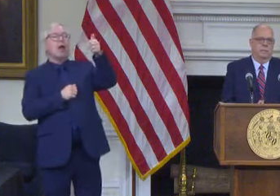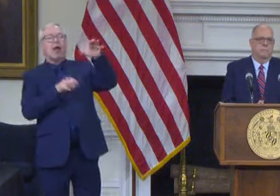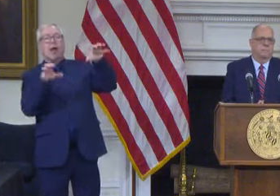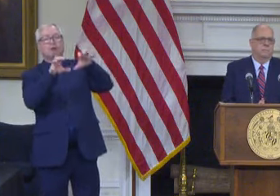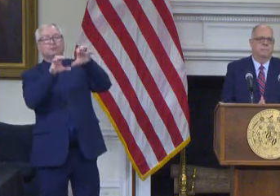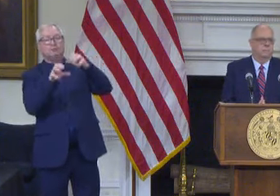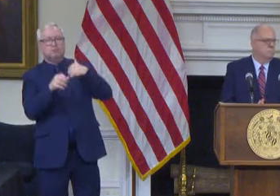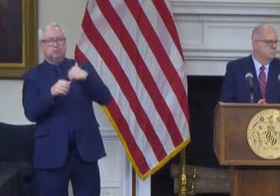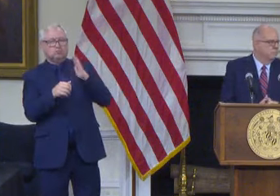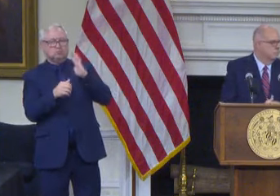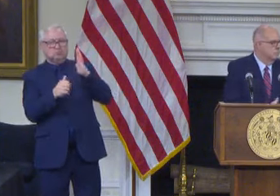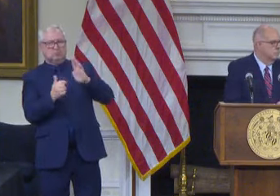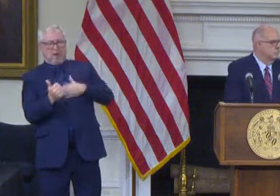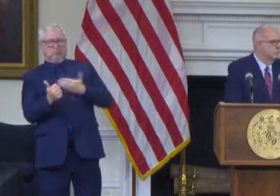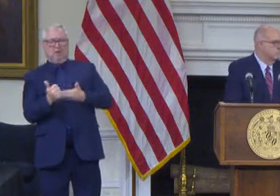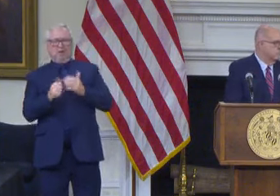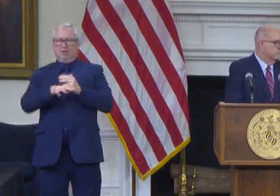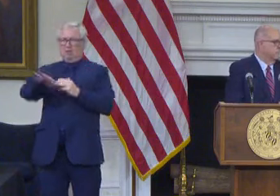rights have been violated